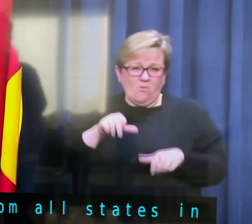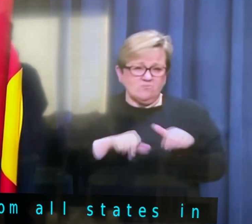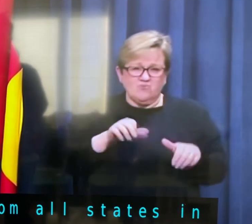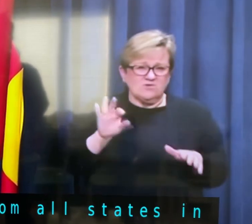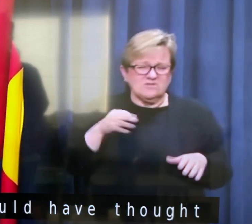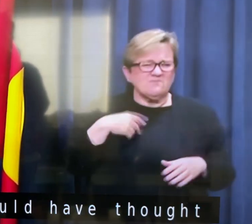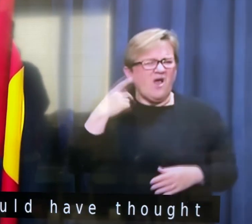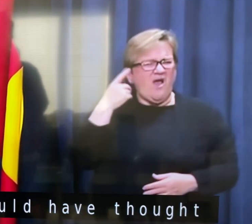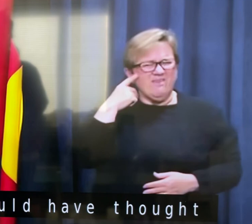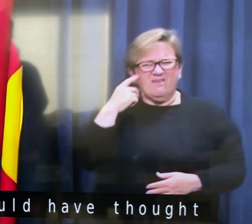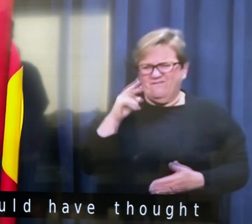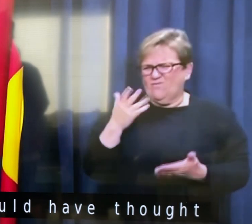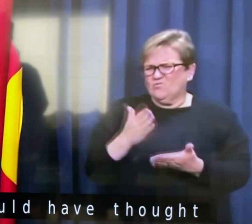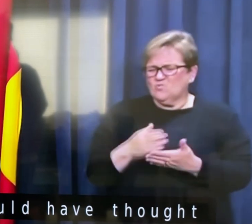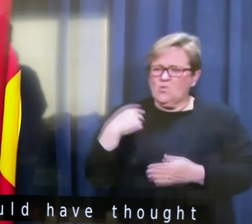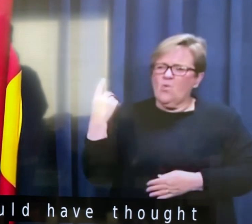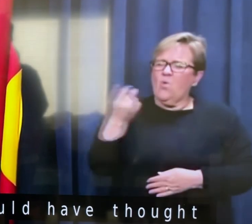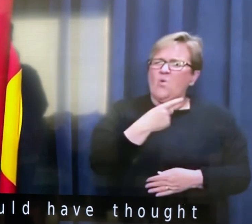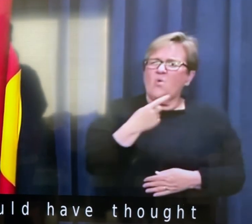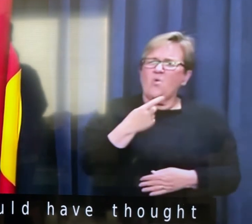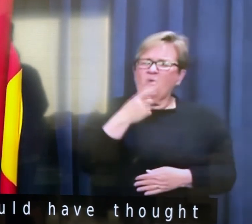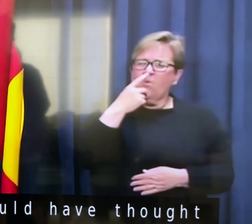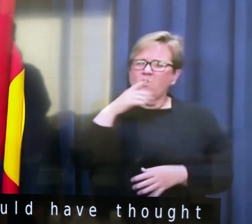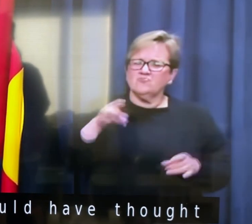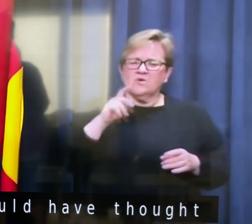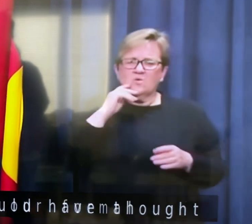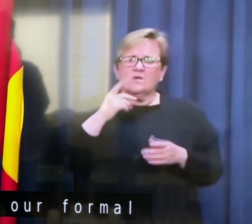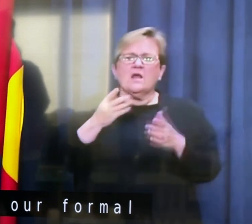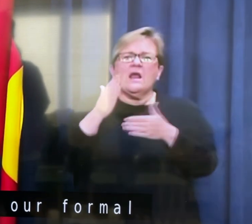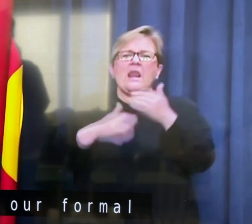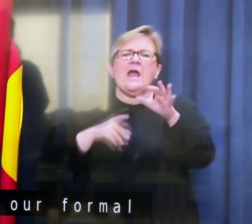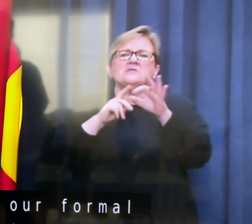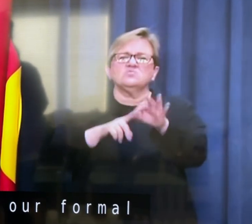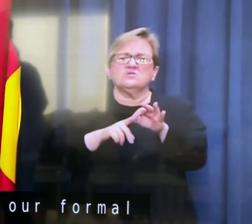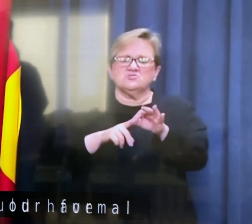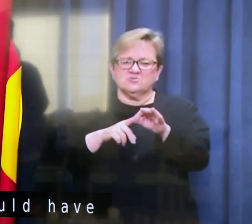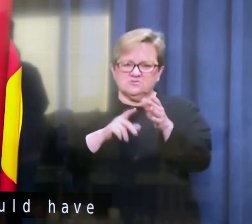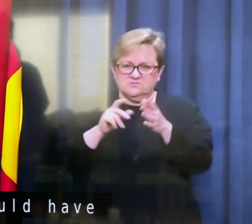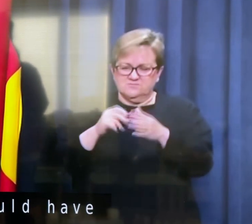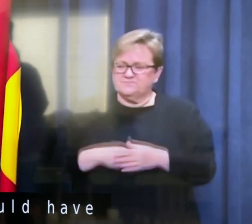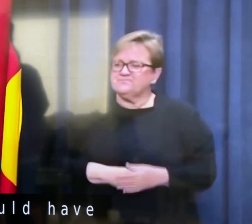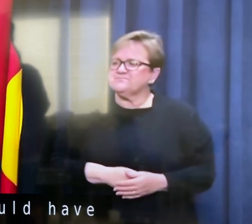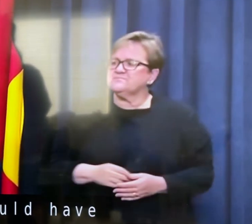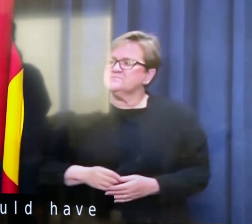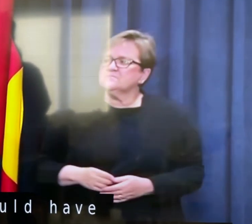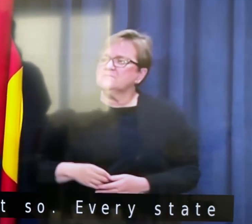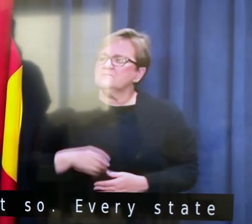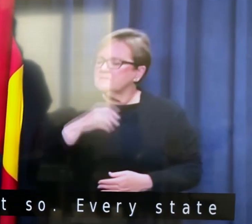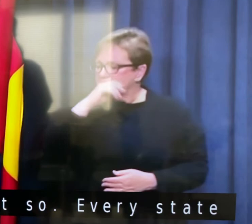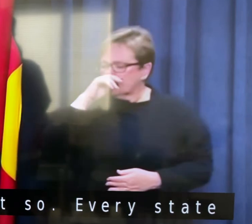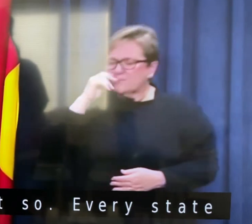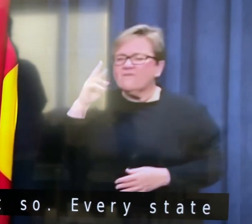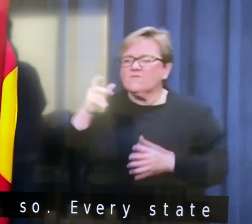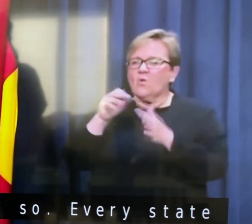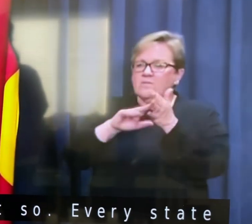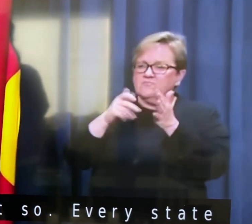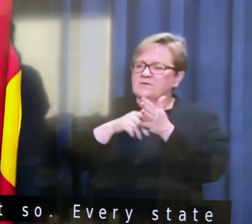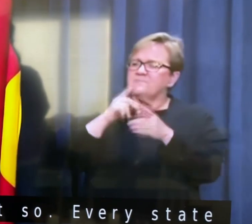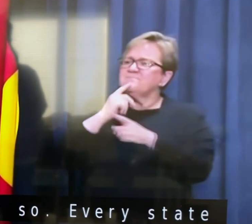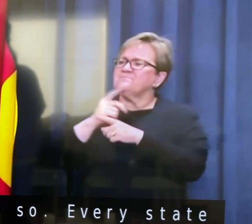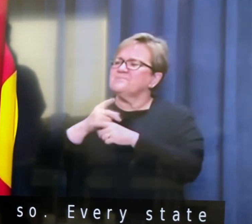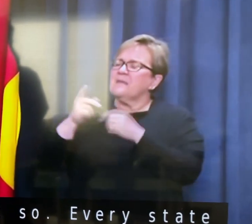but I would have absolutely thought so. Every state will have input. The Prime Minister was basically saying Australia is getting